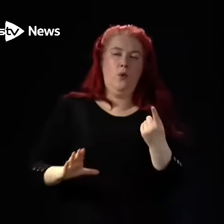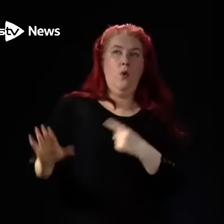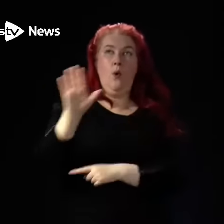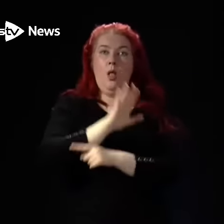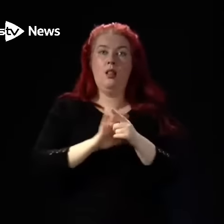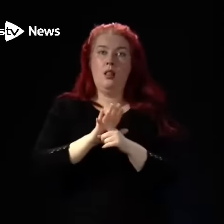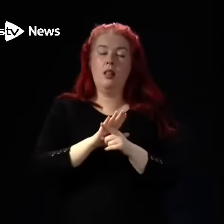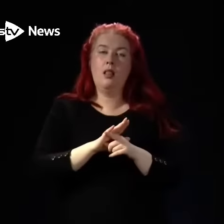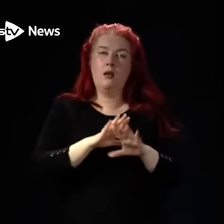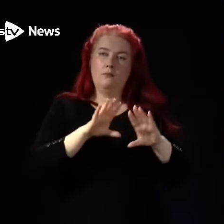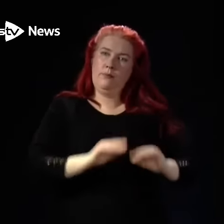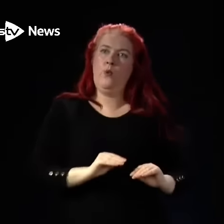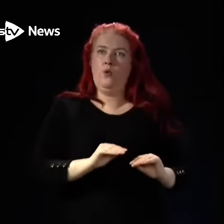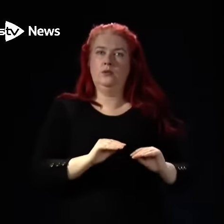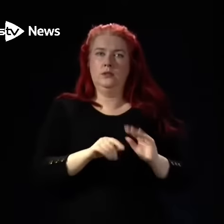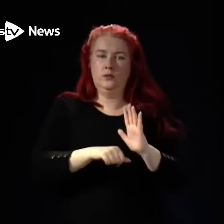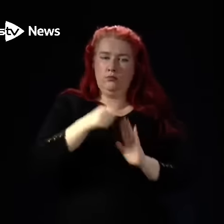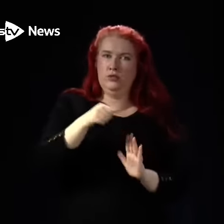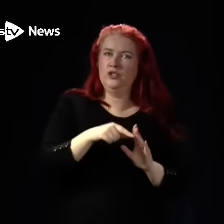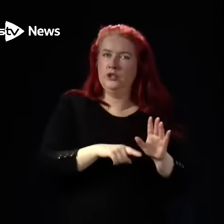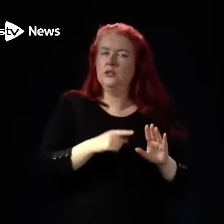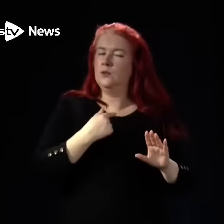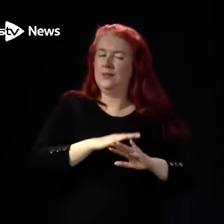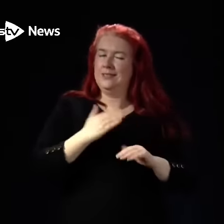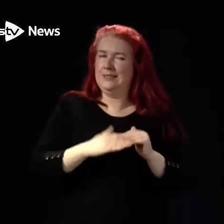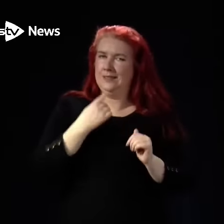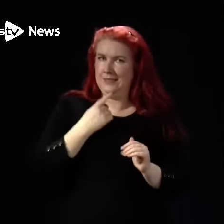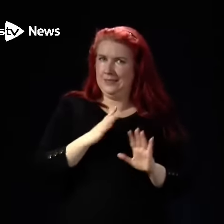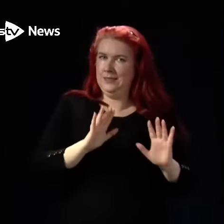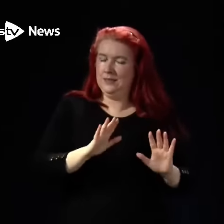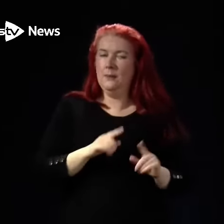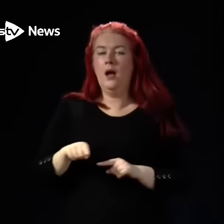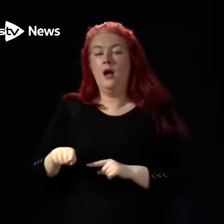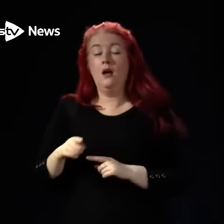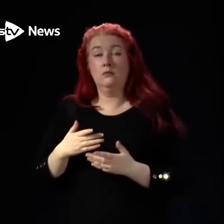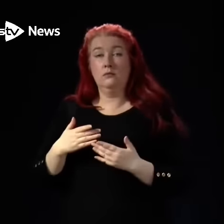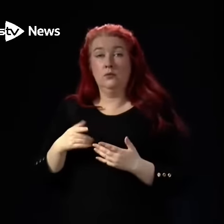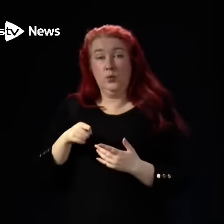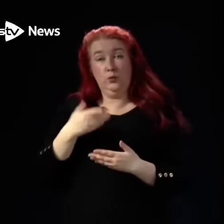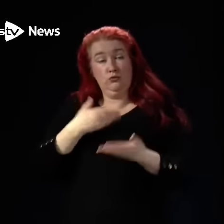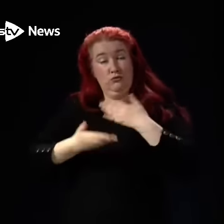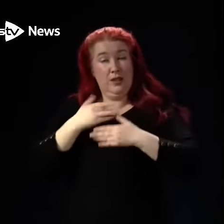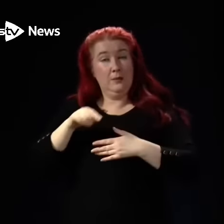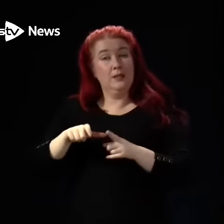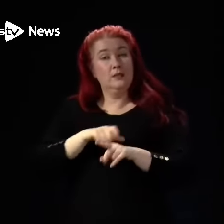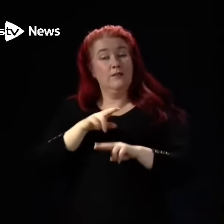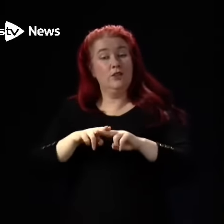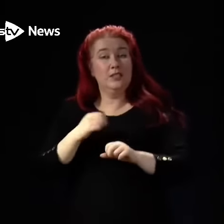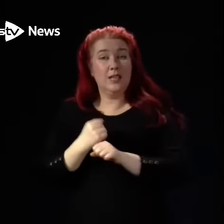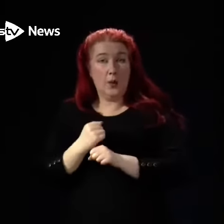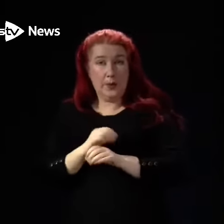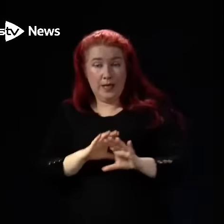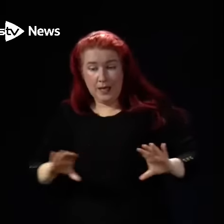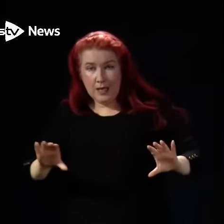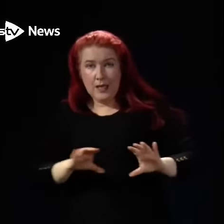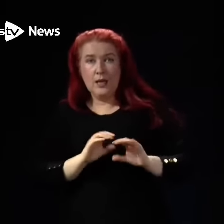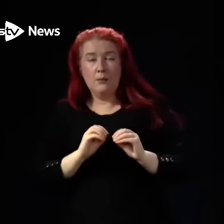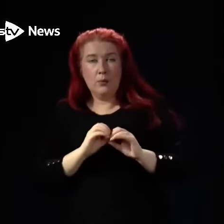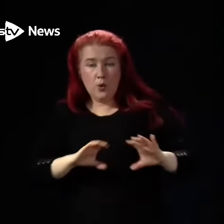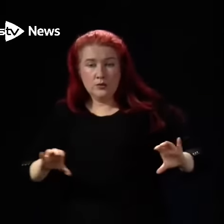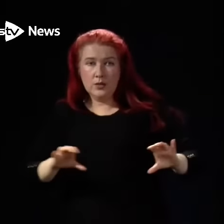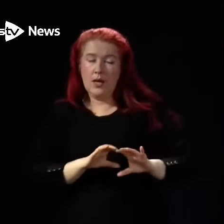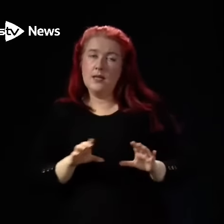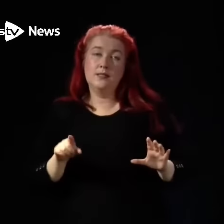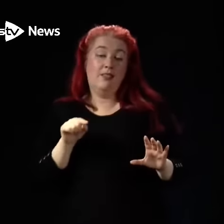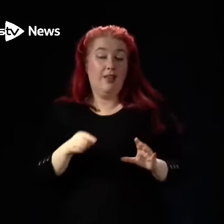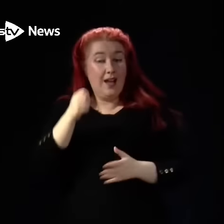procedures, although we keep all of that under review. What you've described there as the experience in Dumfries and Galloway in Borders is the